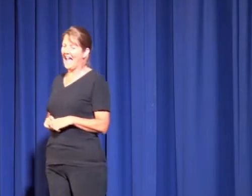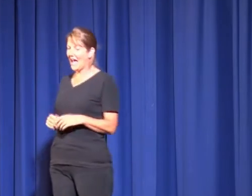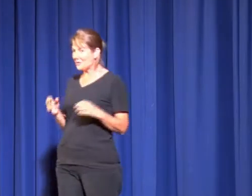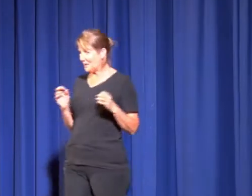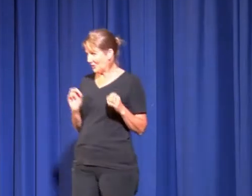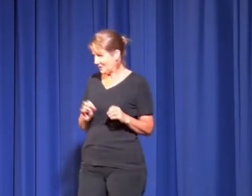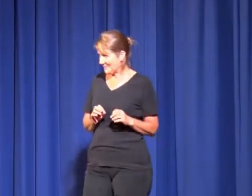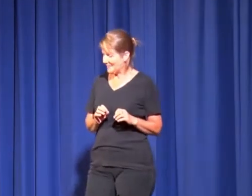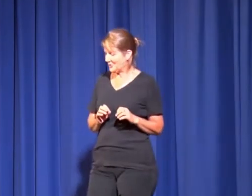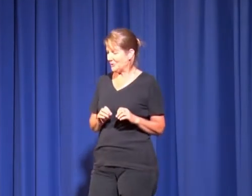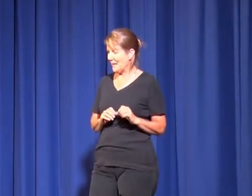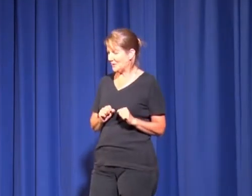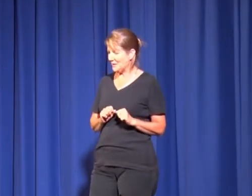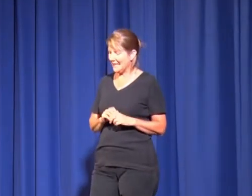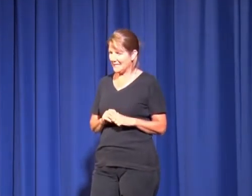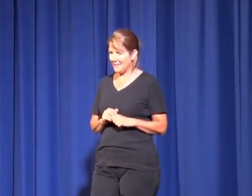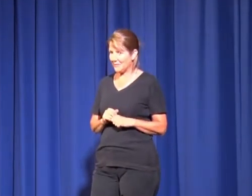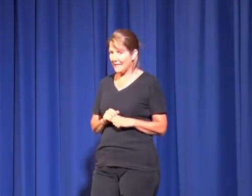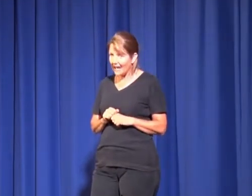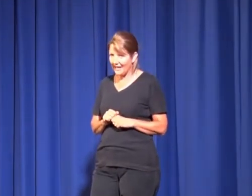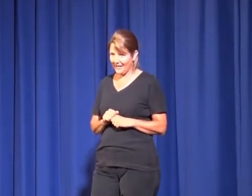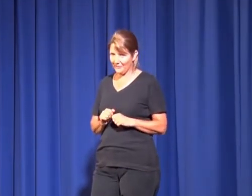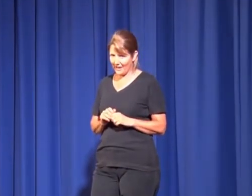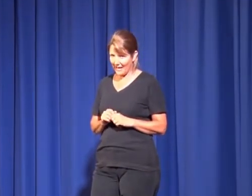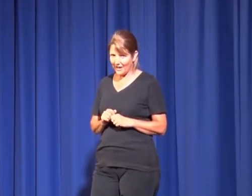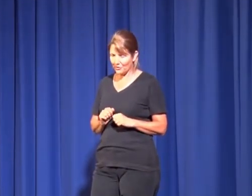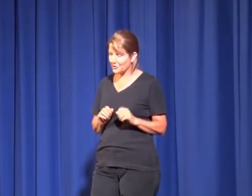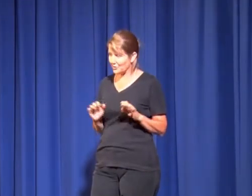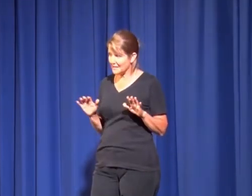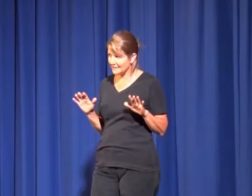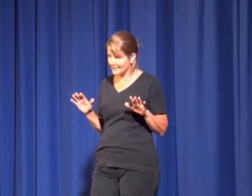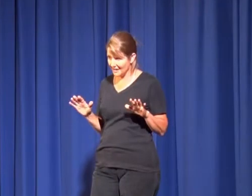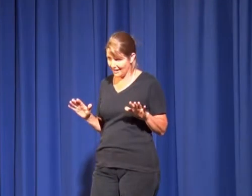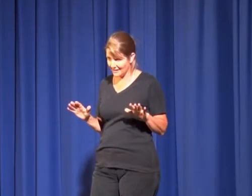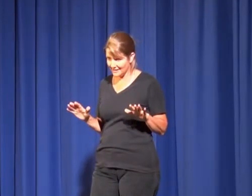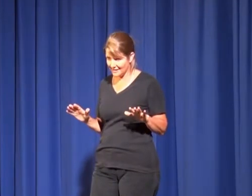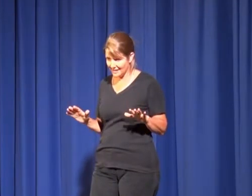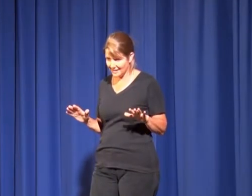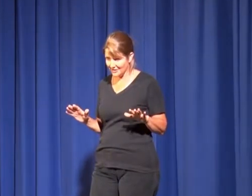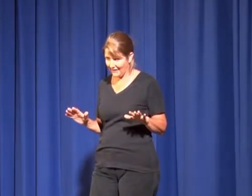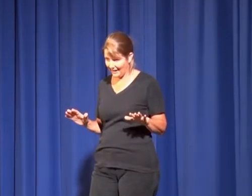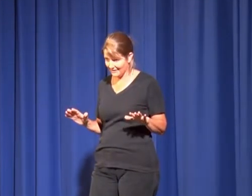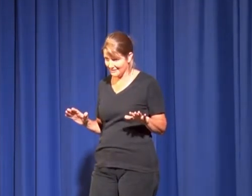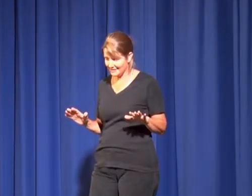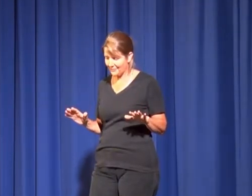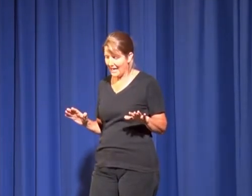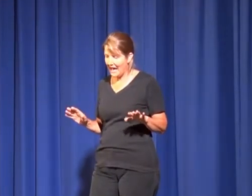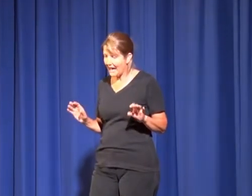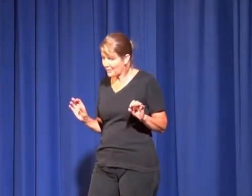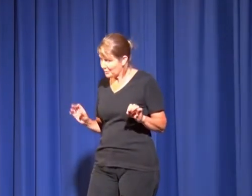And we'd go into my bedroom and we'd get into bed and we'd lie there for an hour of until the silence descended from the house. And then we